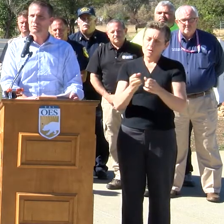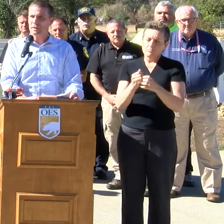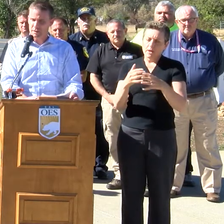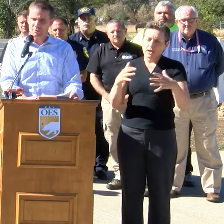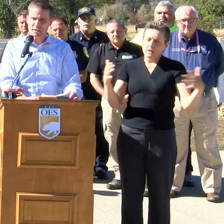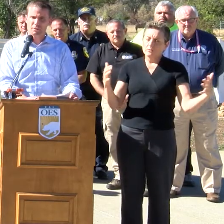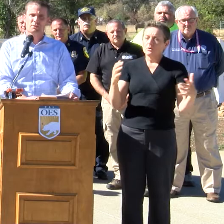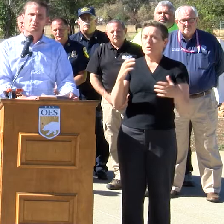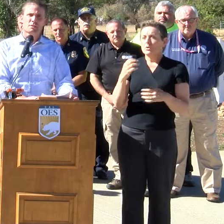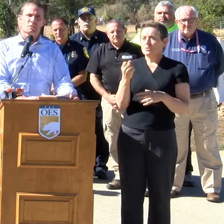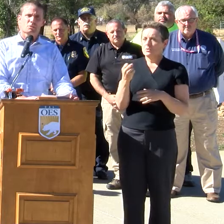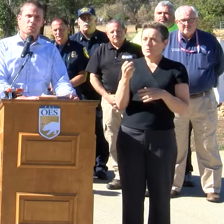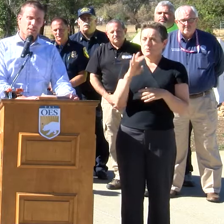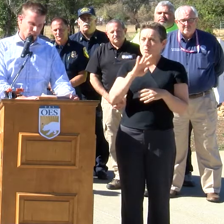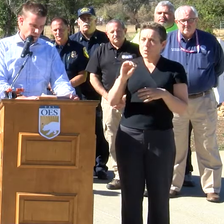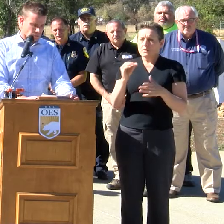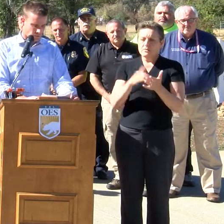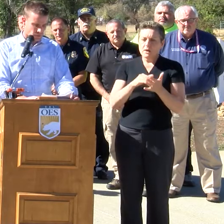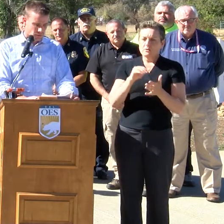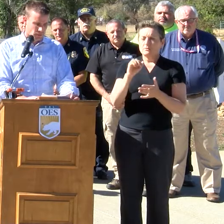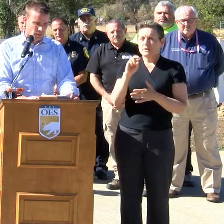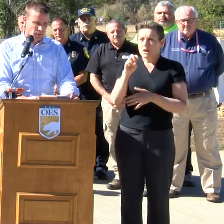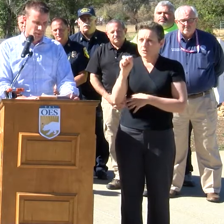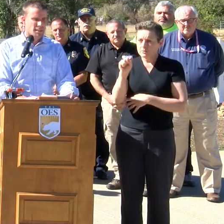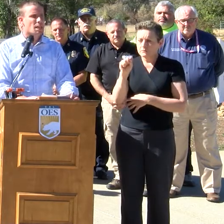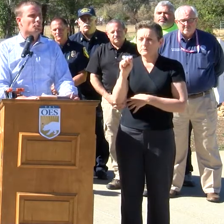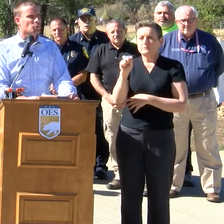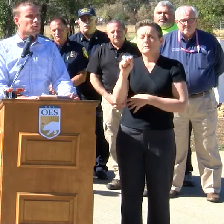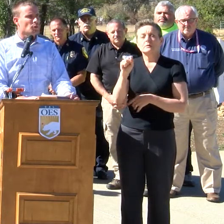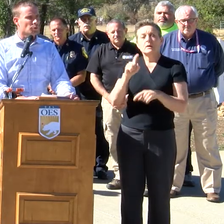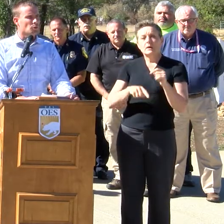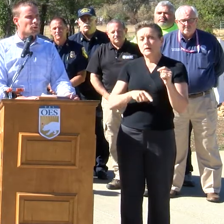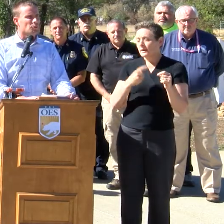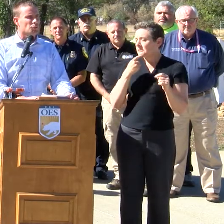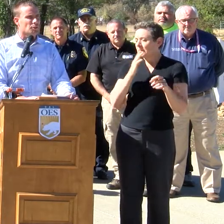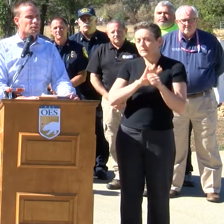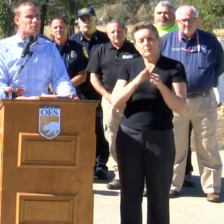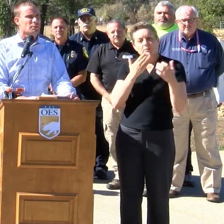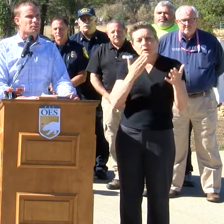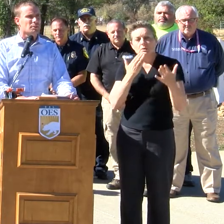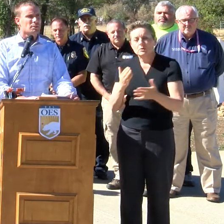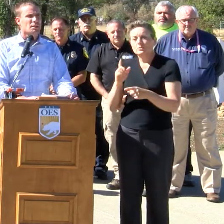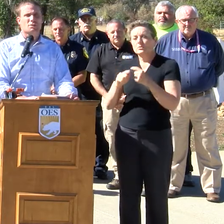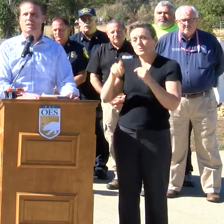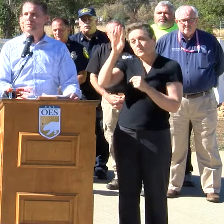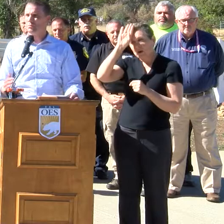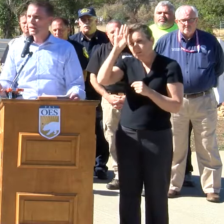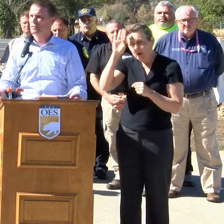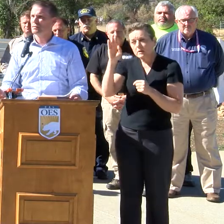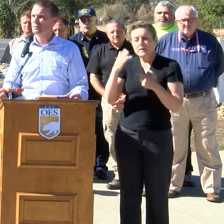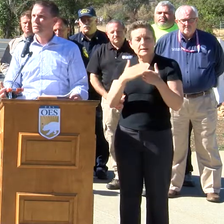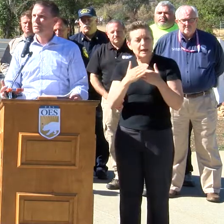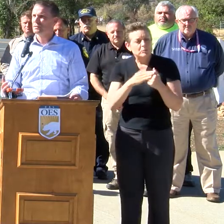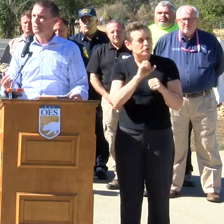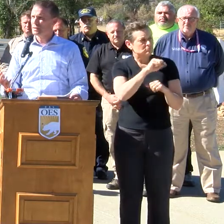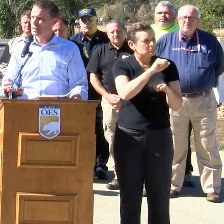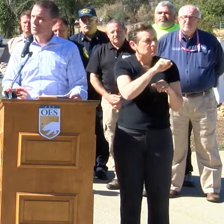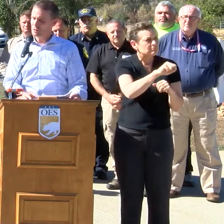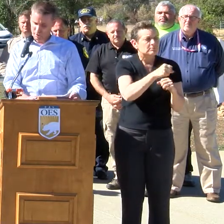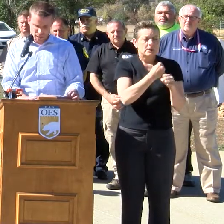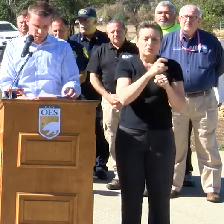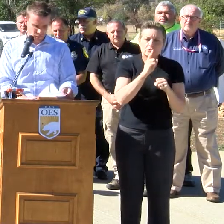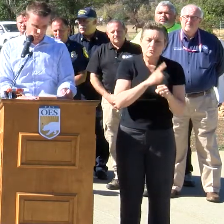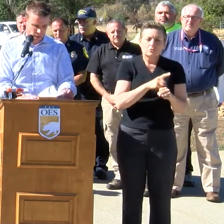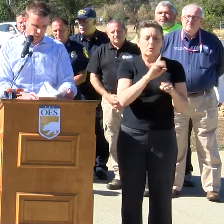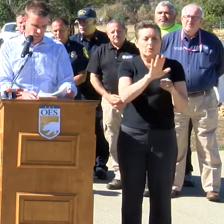to the firefighters or the heroes and the neighbors who went door to door ensuring that their neighbors pets, their